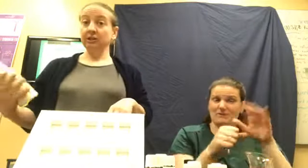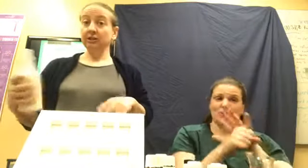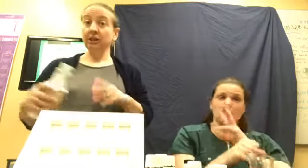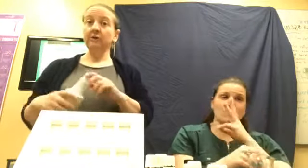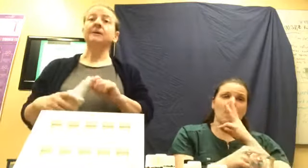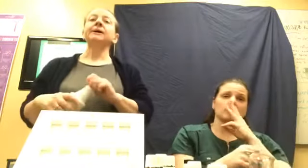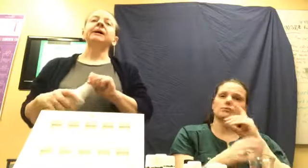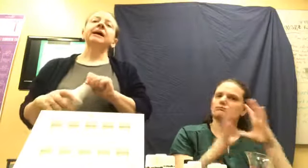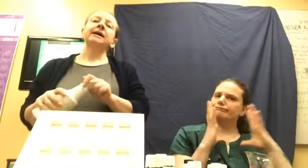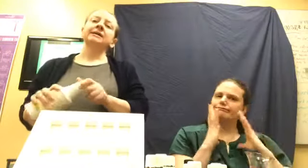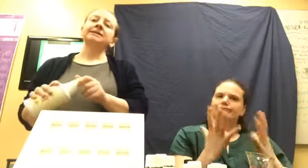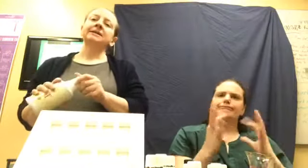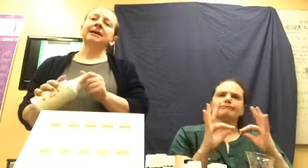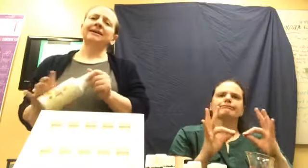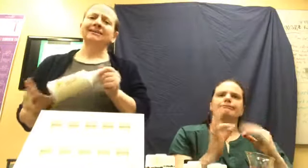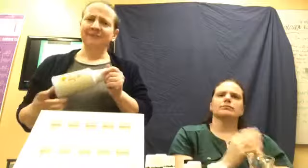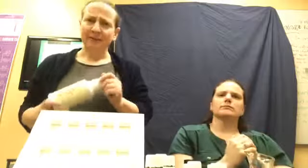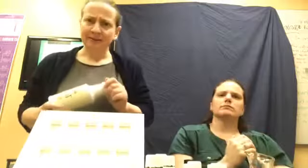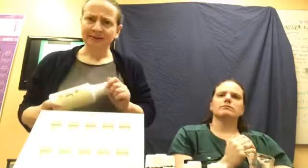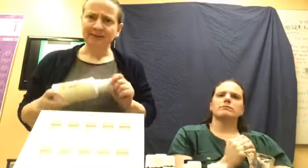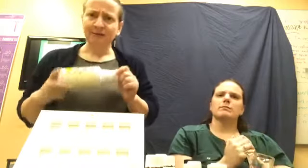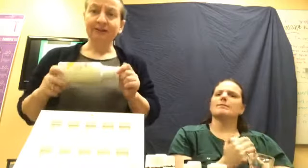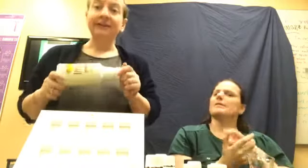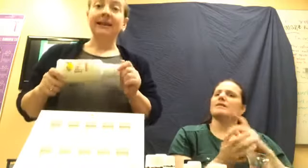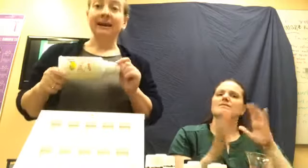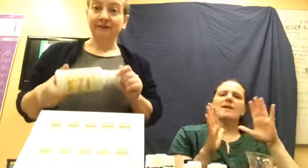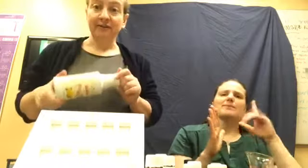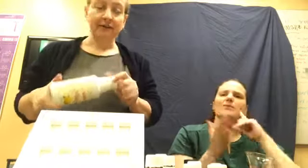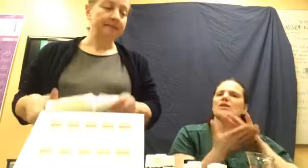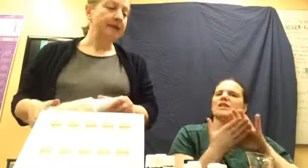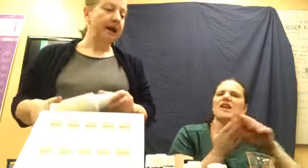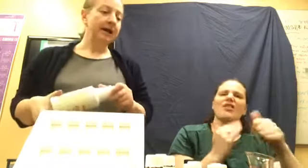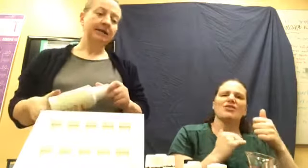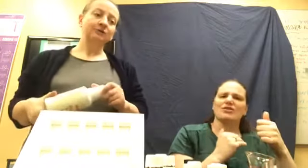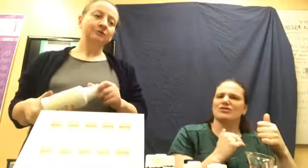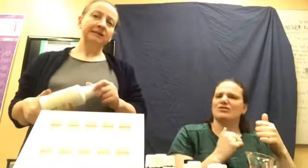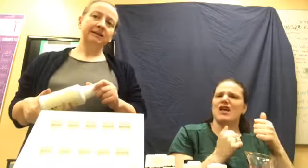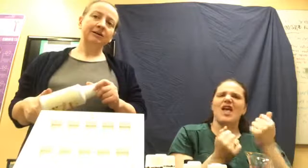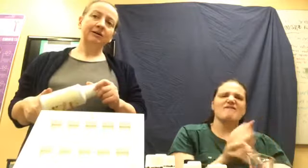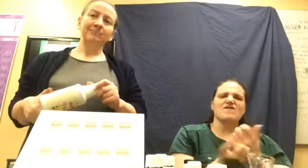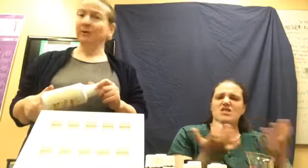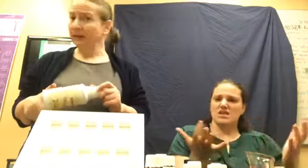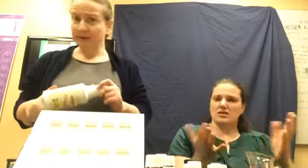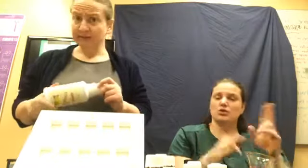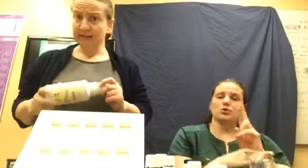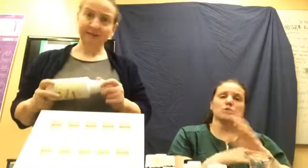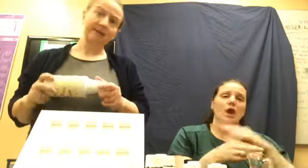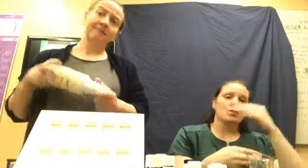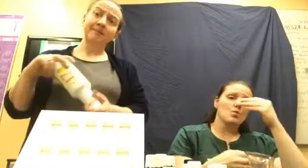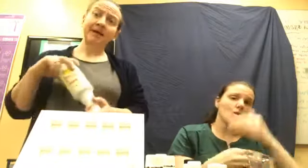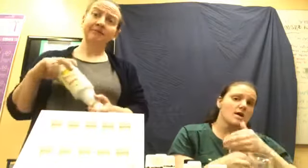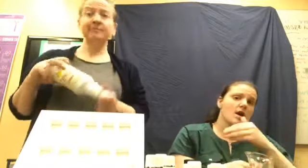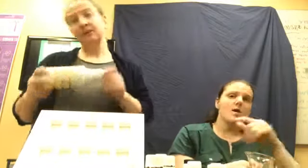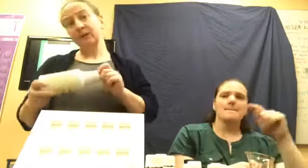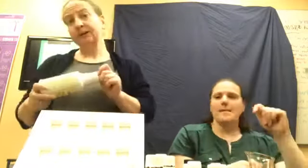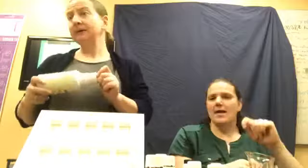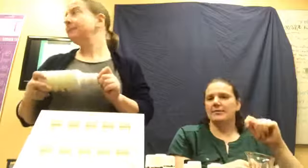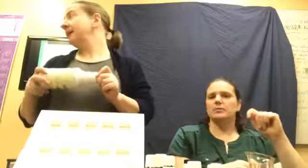good to go. And, uh, it's fabulous for cleaning everything. I use it on my windows. I use it on my bathroom, my toilet, my